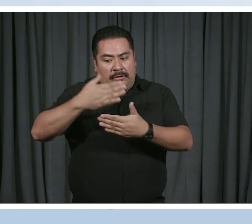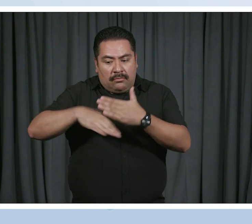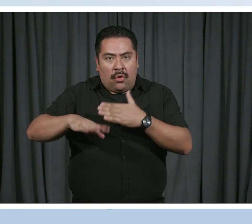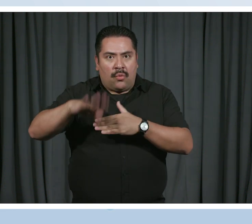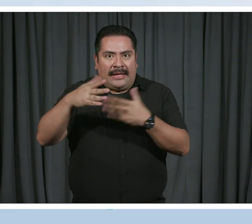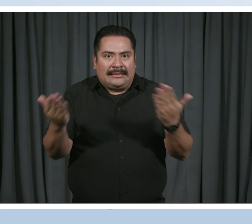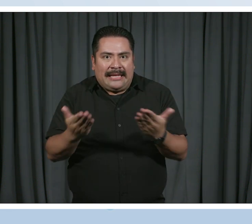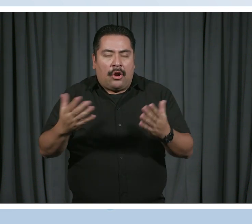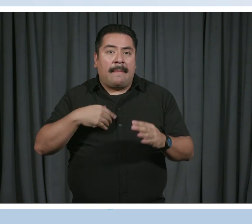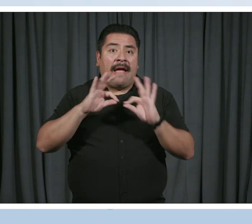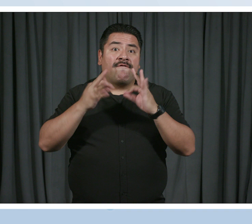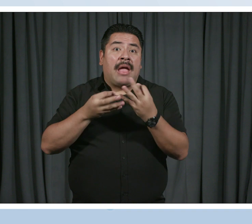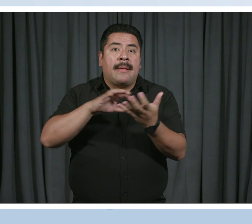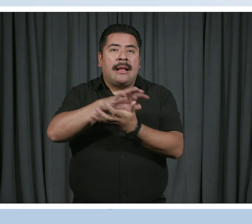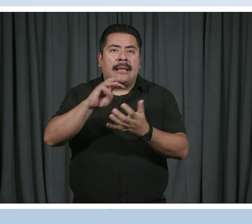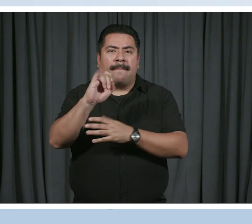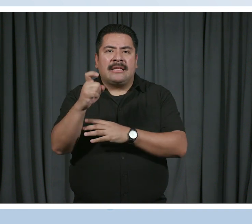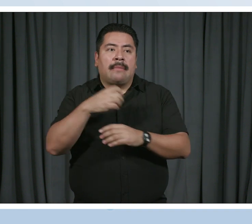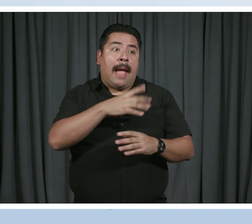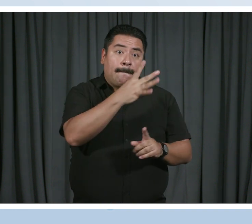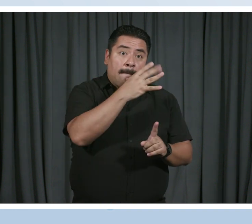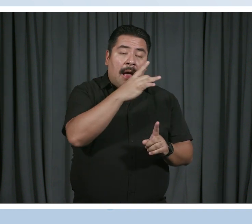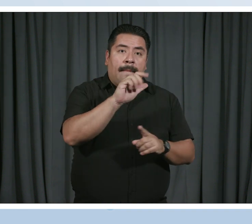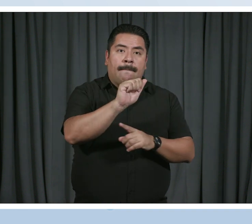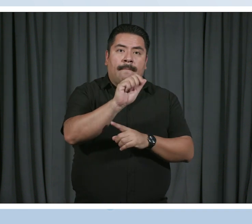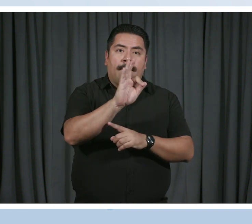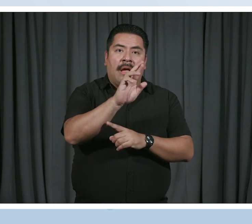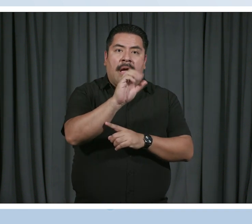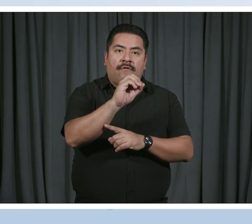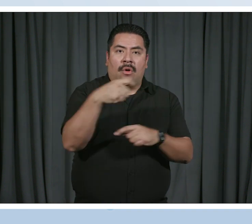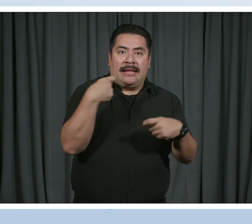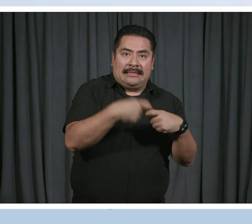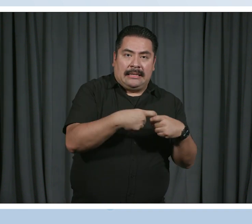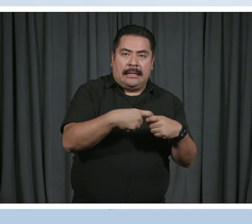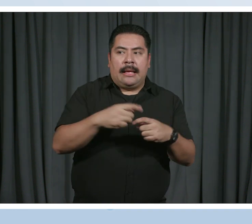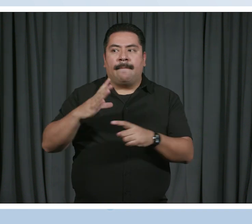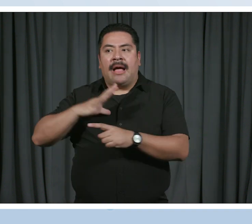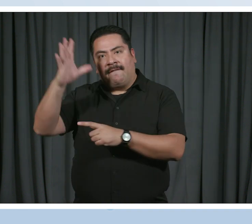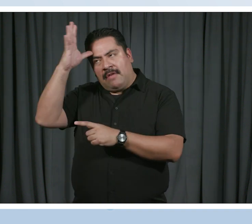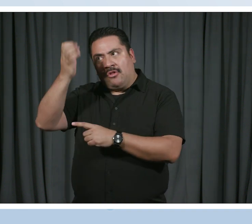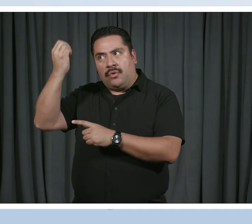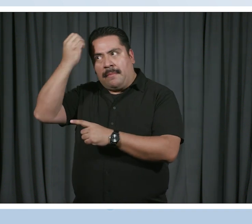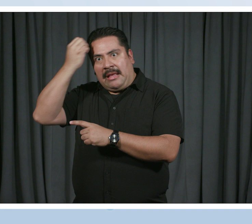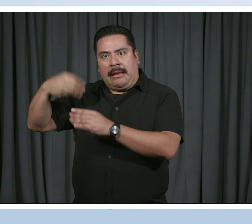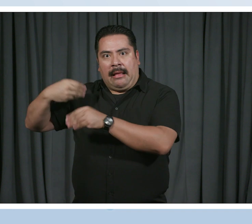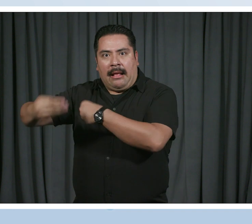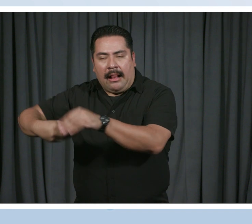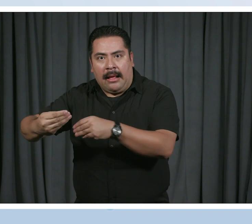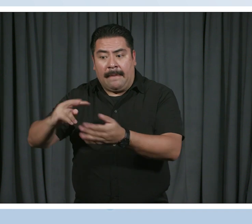I grew up in a mixed family. My mother's Afro-Latina. My father's of European descent. And so growing up here,